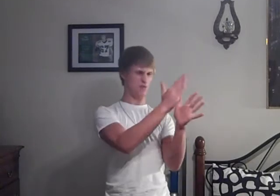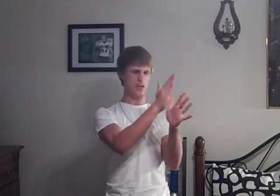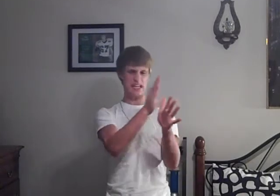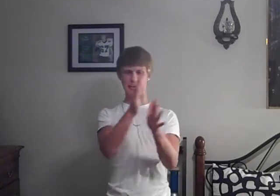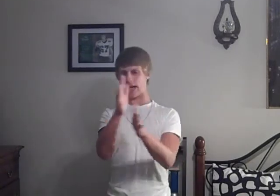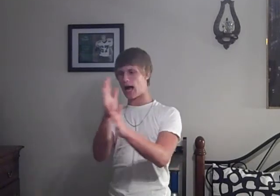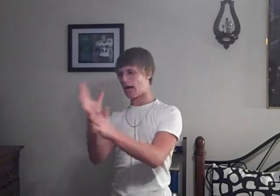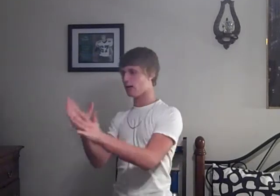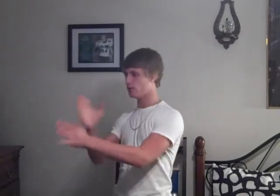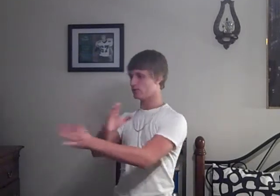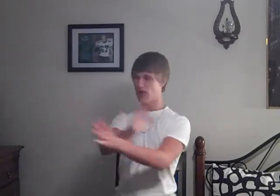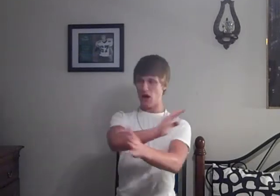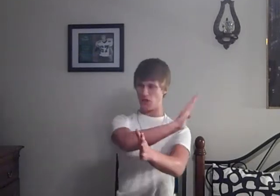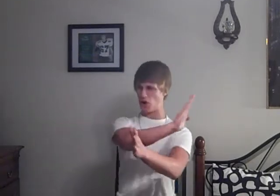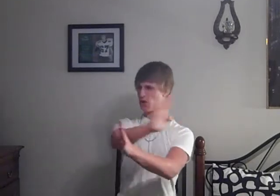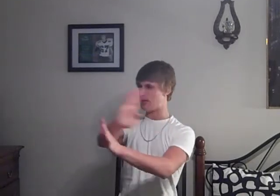freaking aisles Thirty